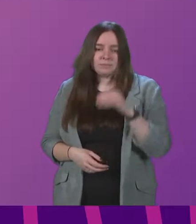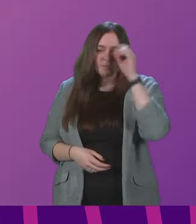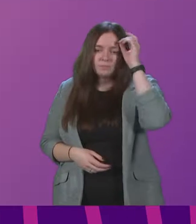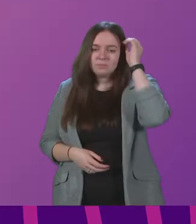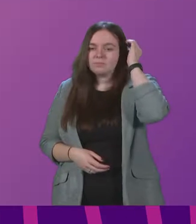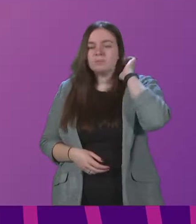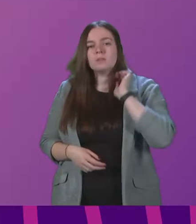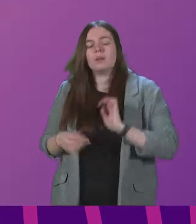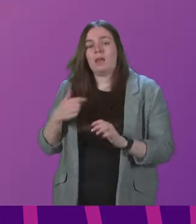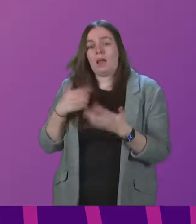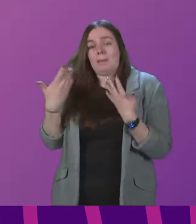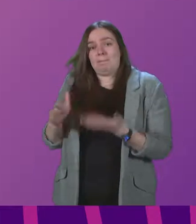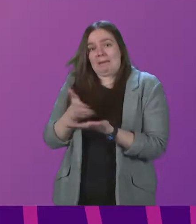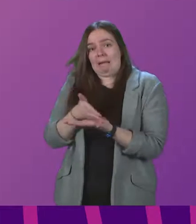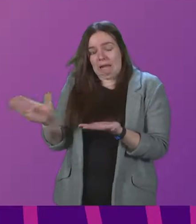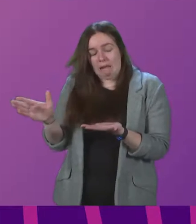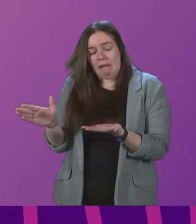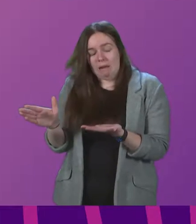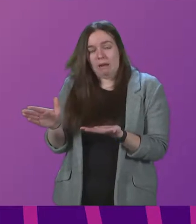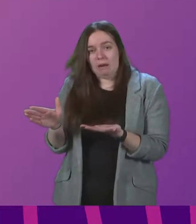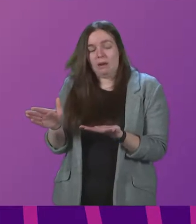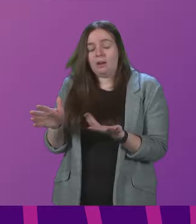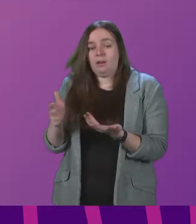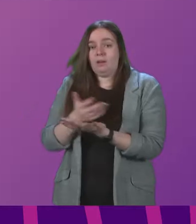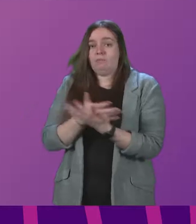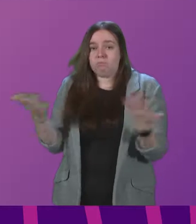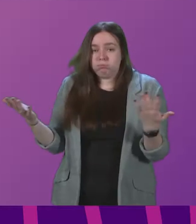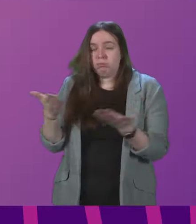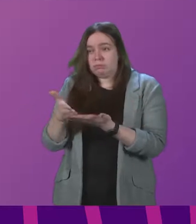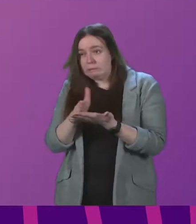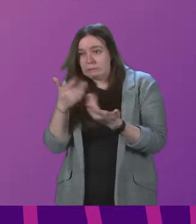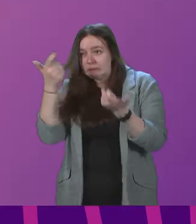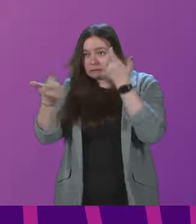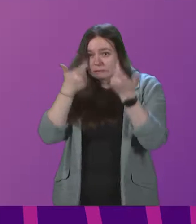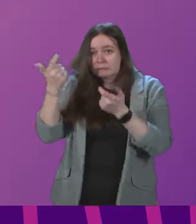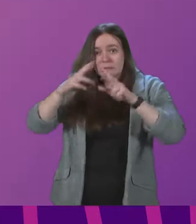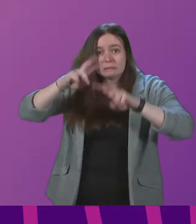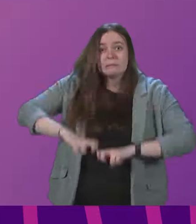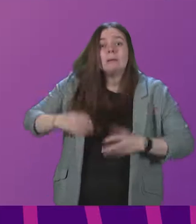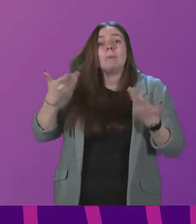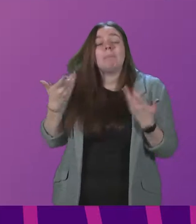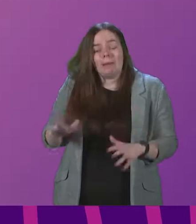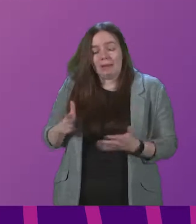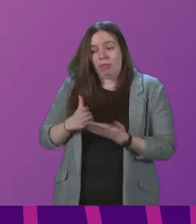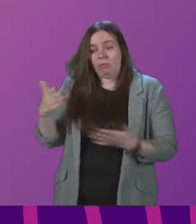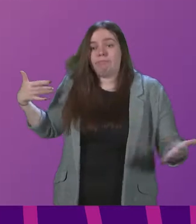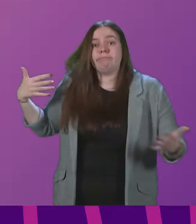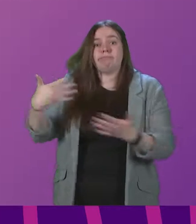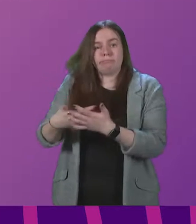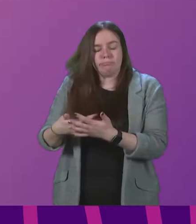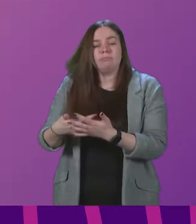As I've made clear, a very great deal of consideration was being given over an extended period